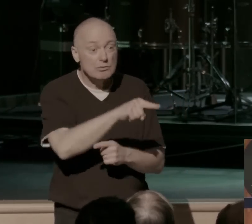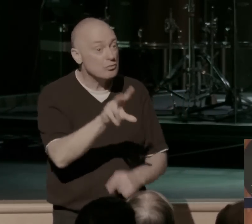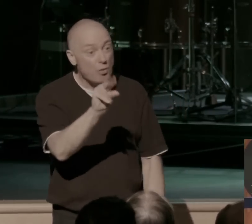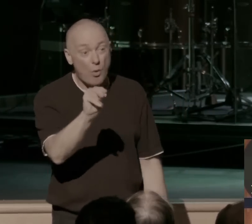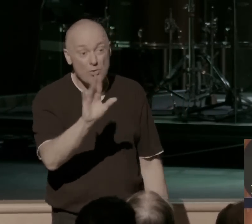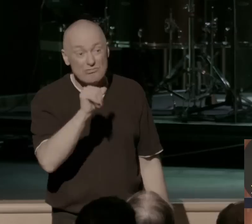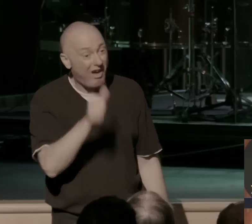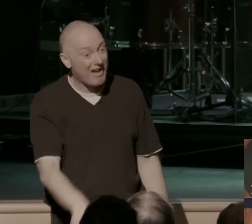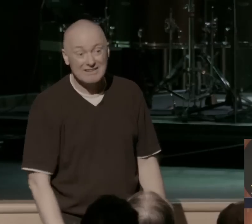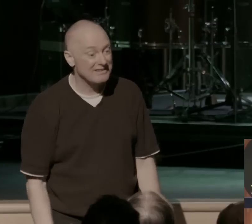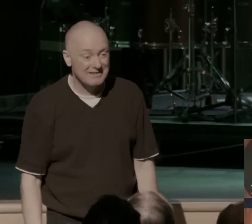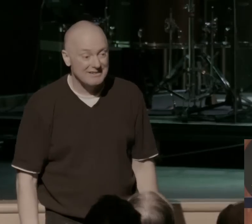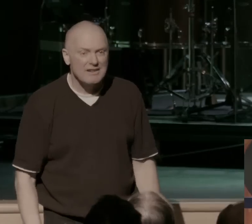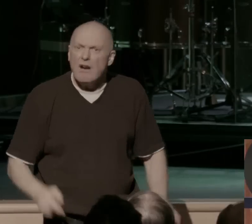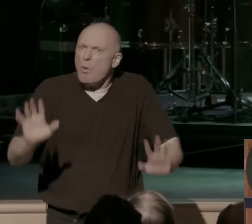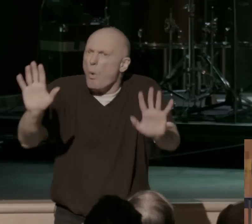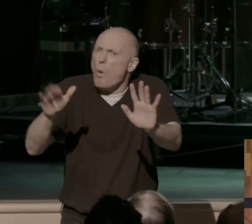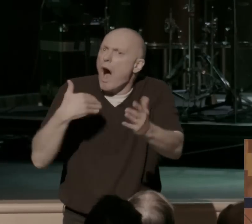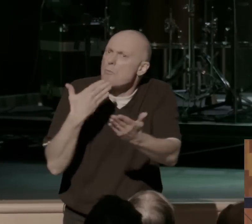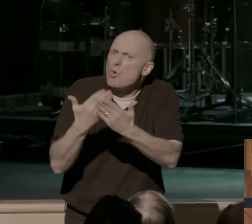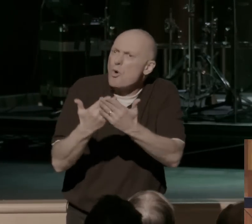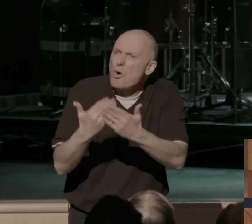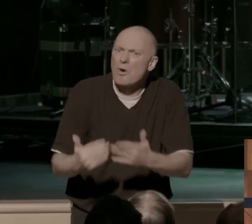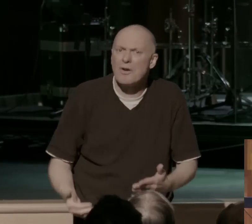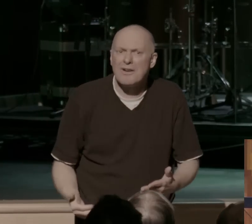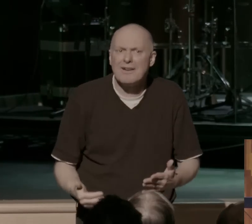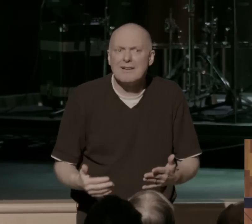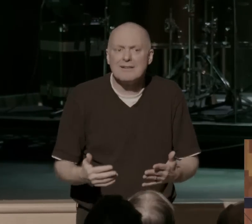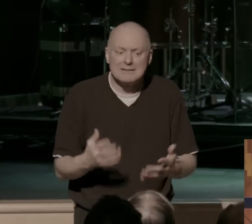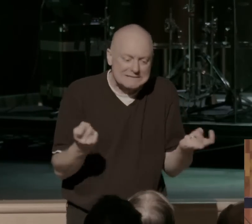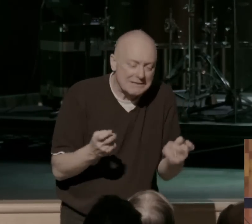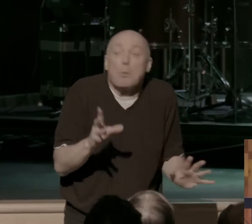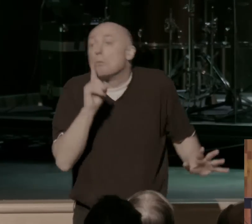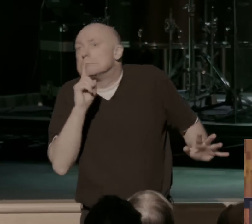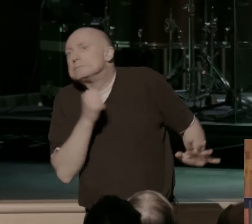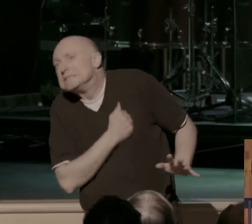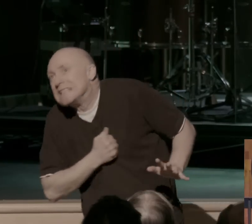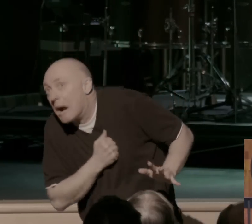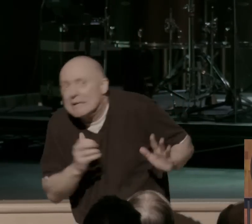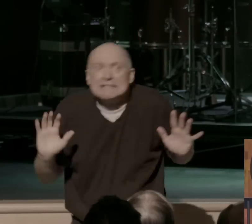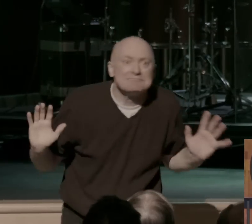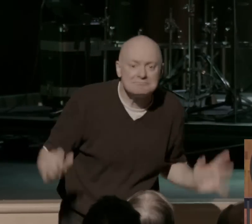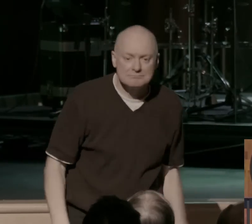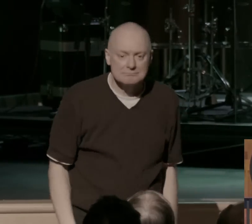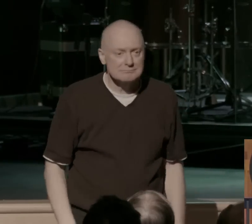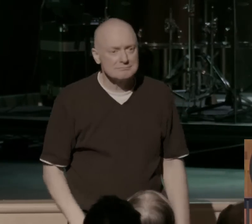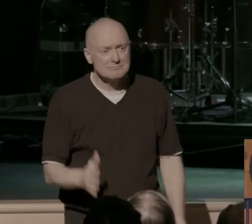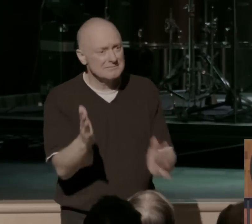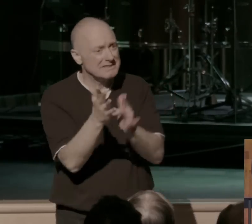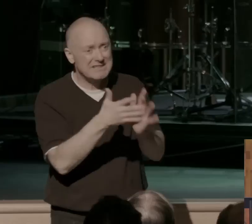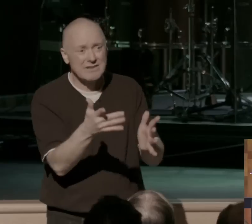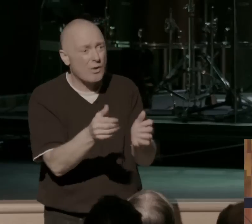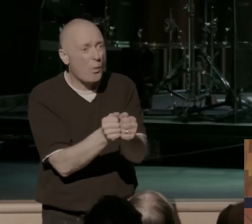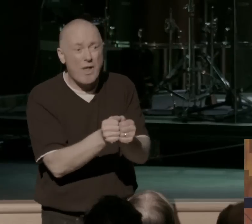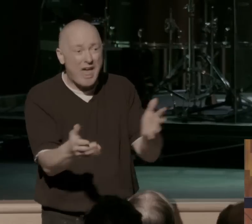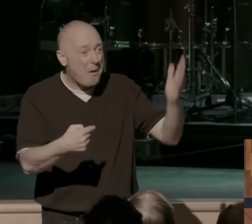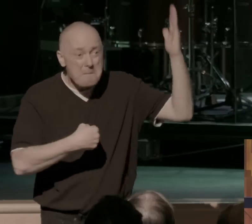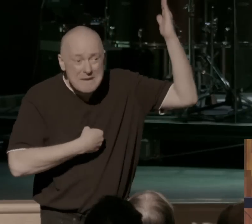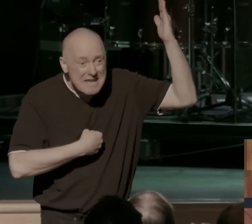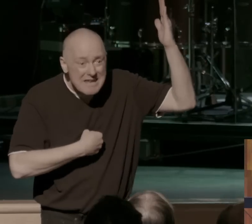No, no, no, I am pretty good. If I sin, I say, oops, I'm and I'm okay. And Jesus is saying, no, listen, without me, you